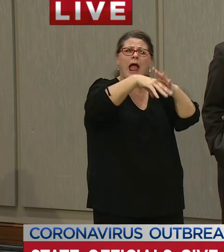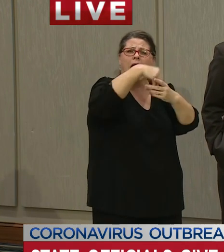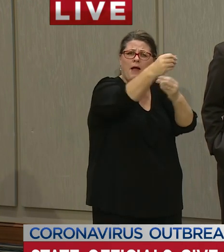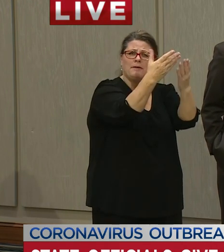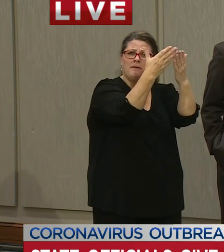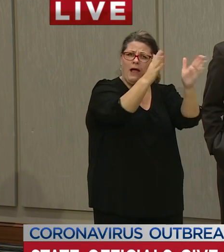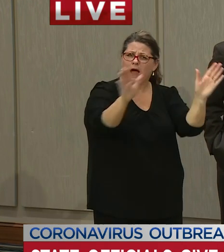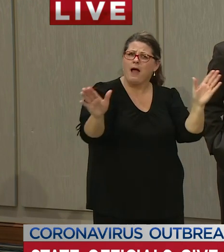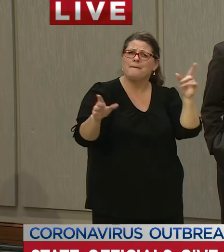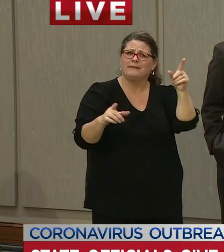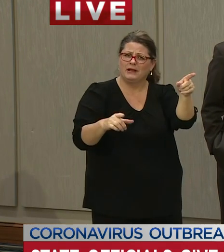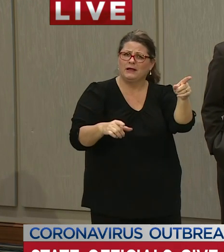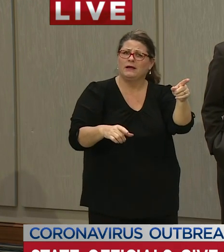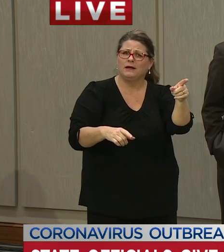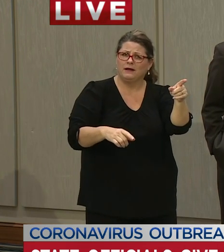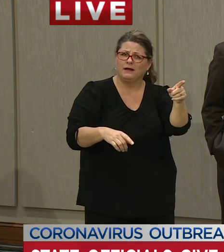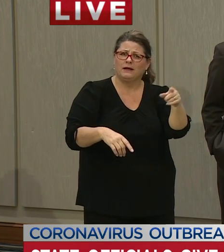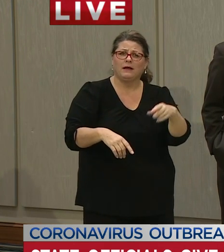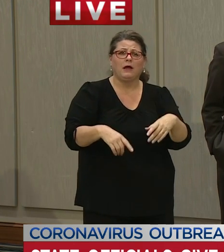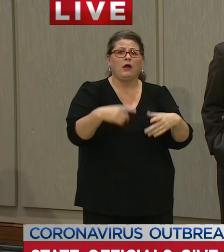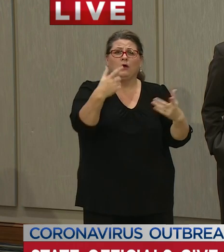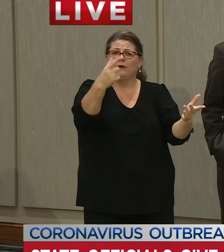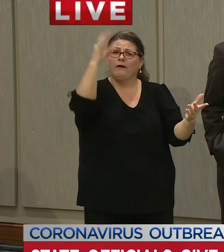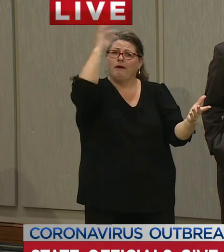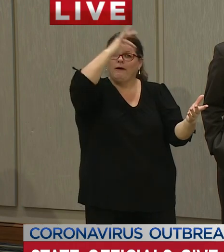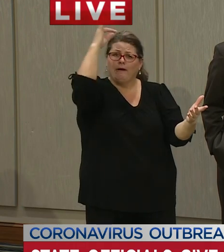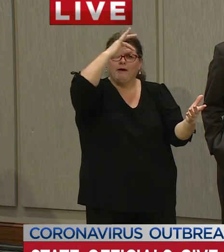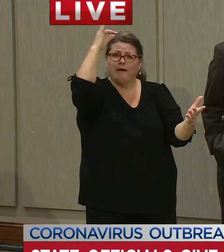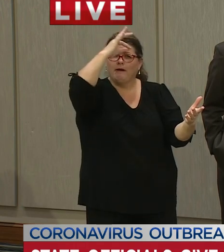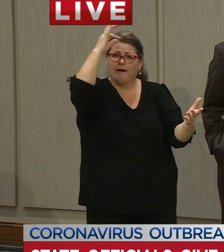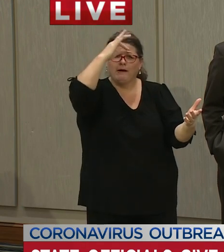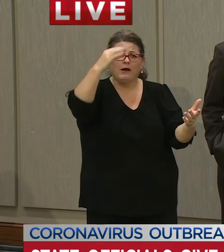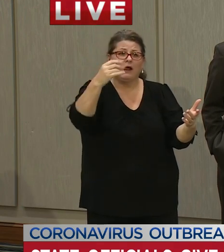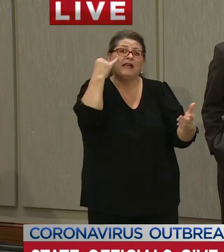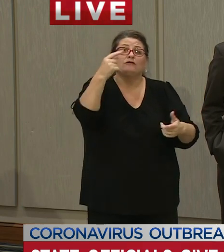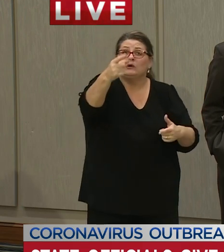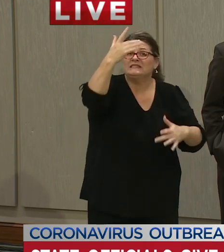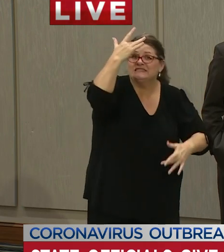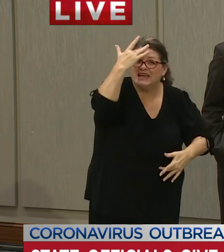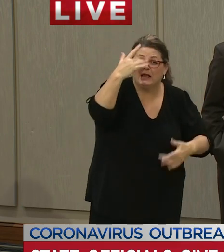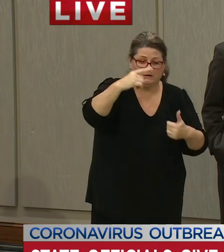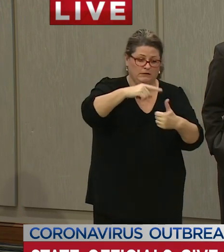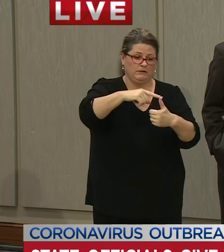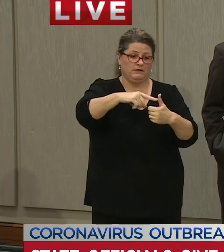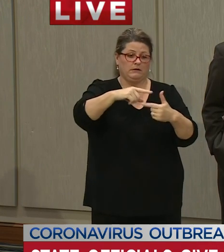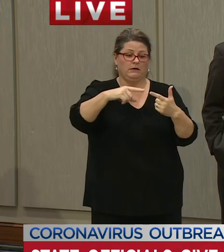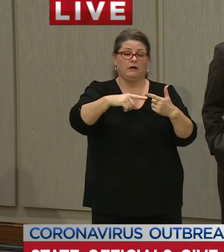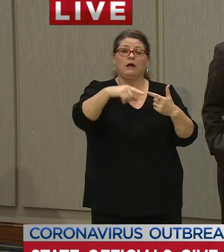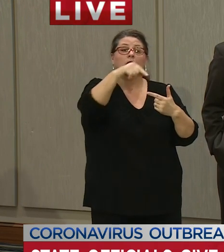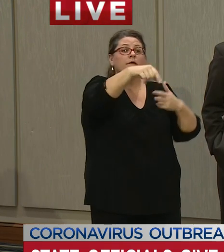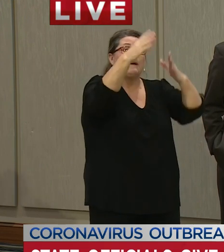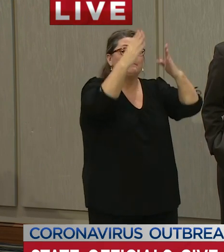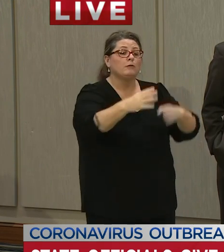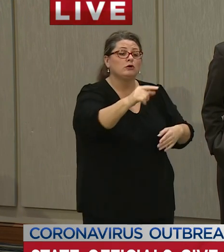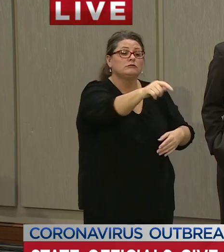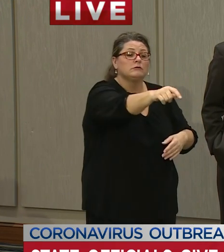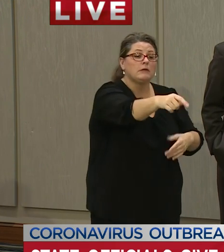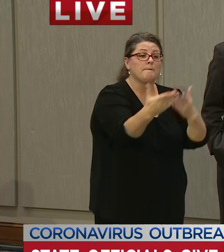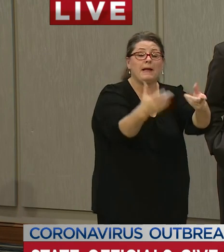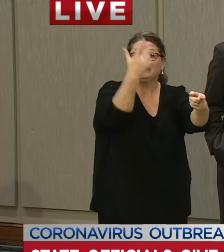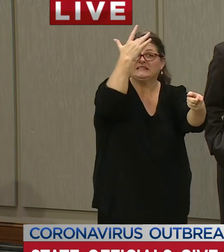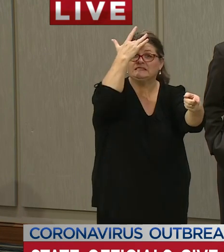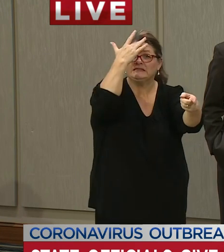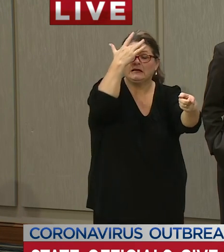mentioned earlier because you don't know it you may not know if you're infected you may not know if the person in front of you or next to you is infected um